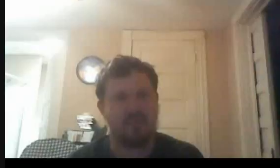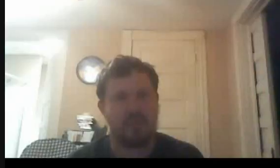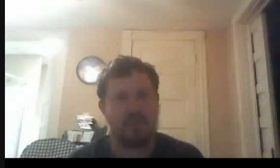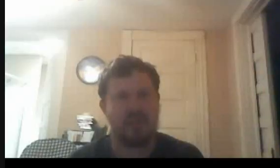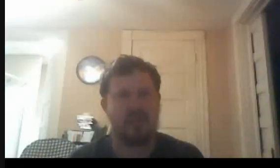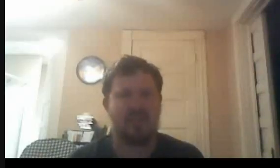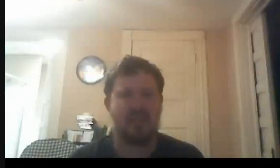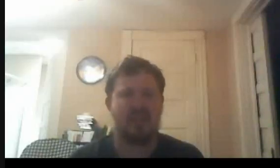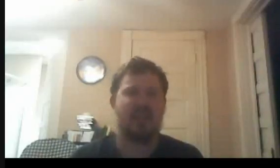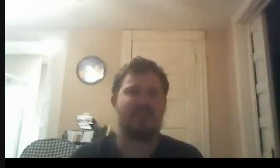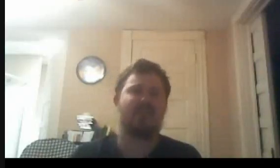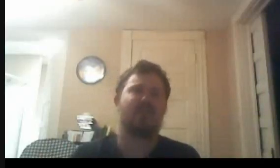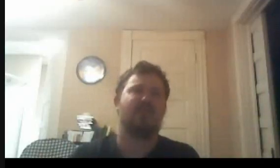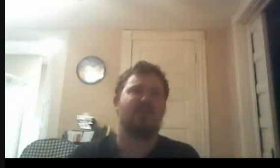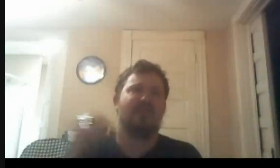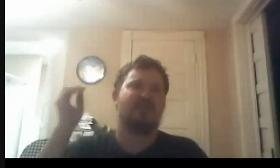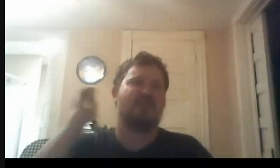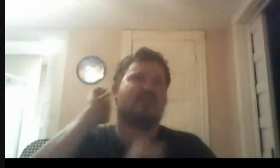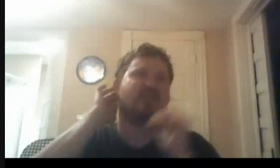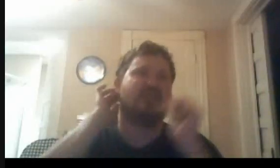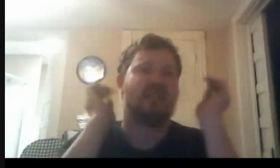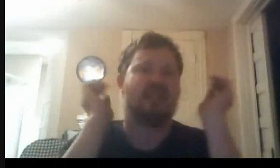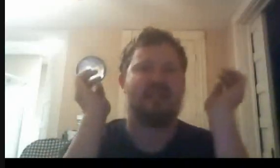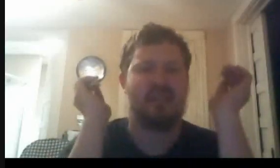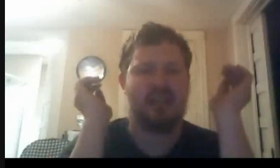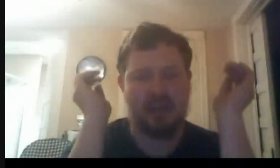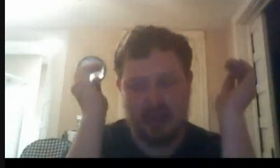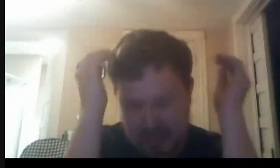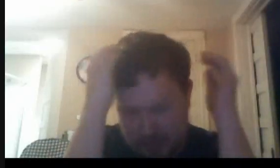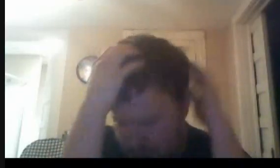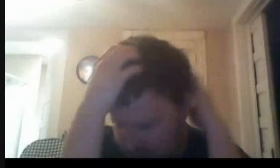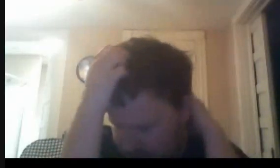But then after the school year, started collecting more of them.